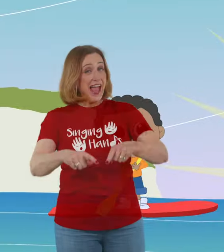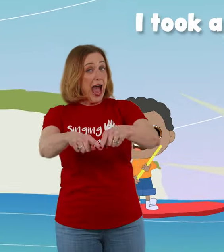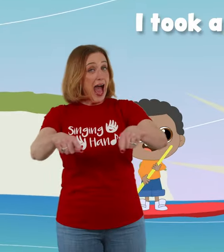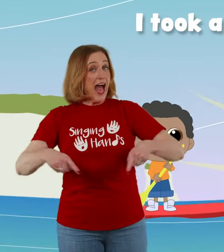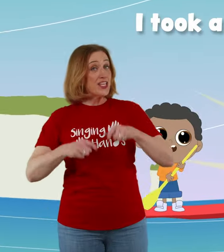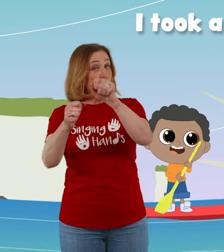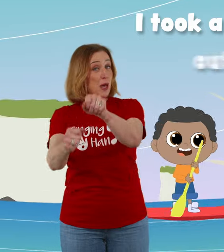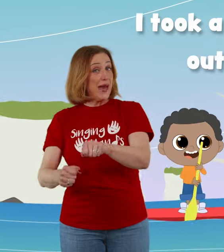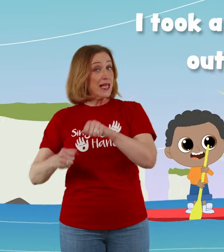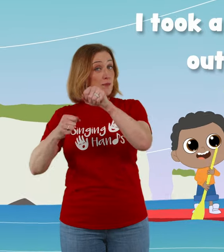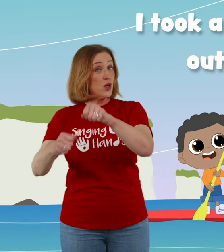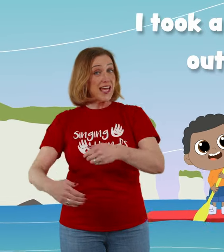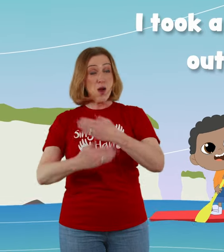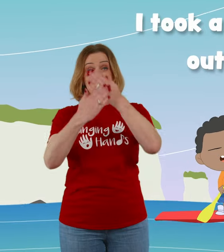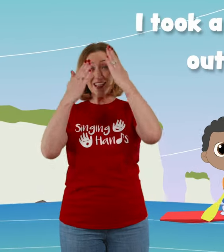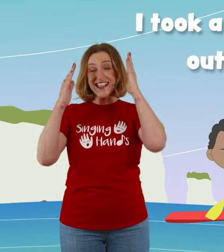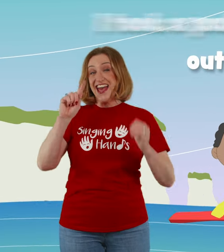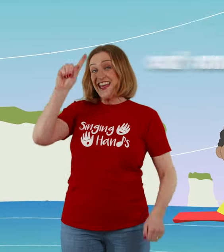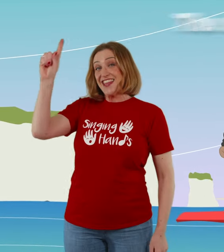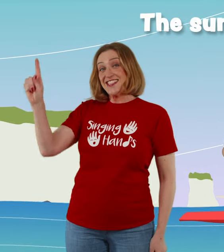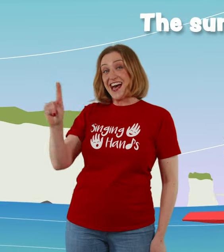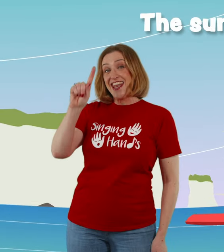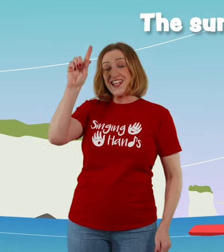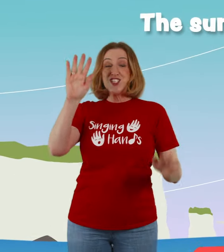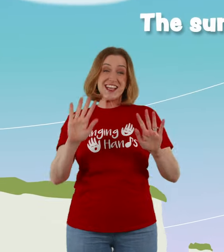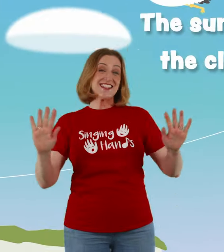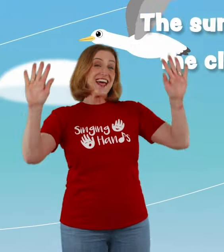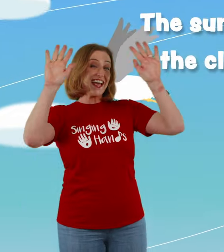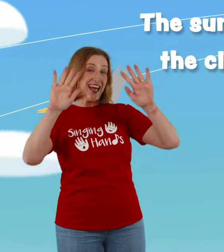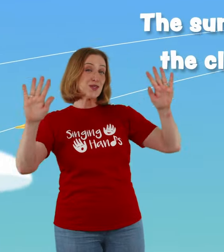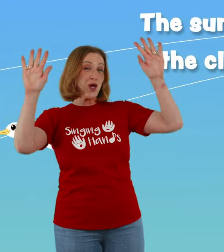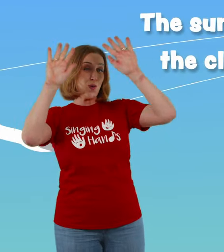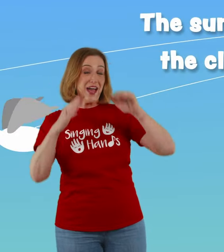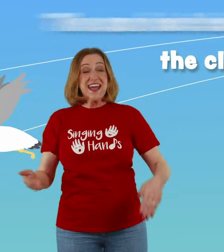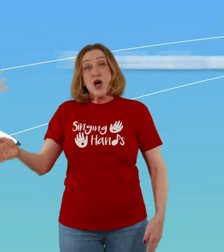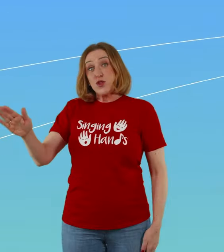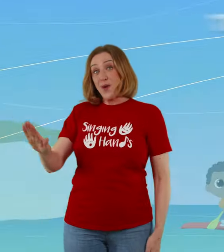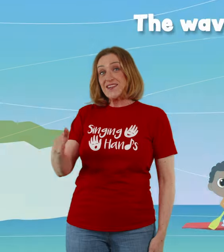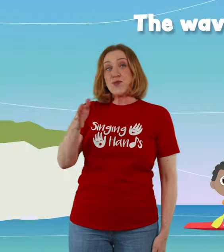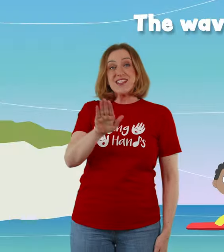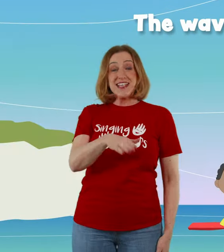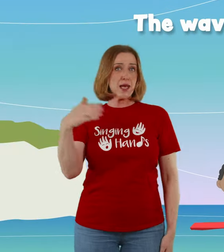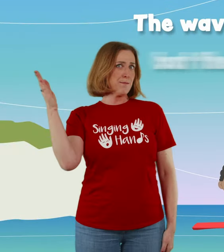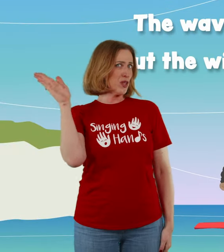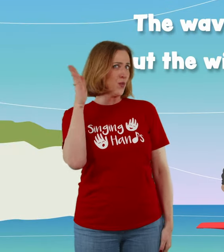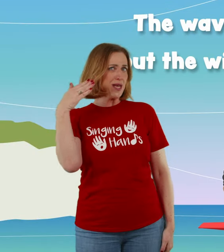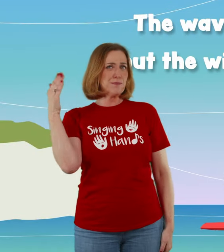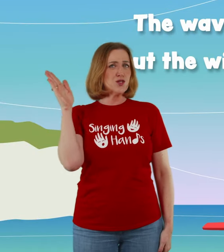I took a boat to sea one day, the sun had chased the clouds away The waves were slight and the wind was